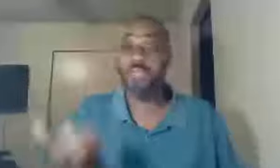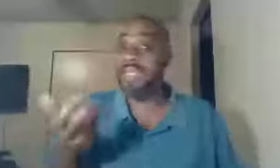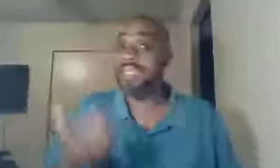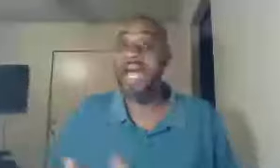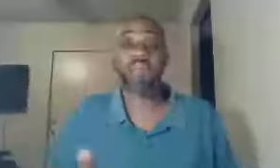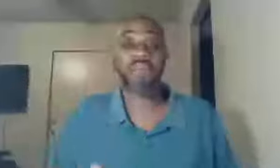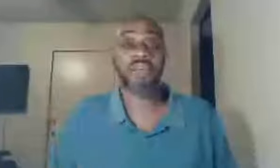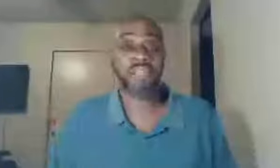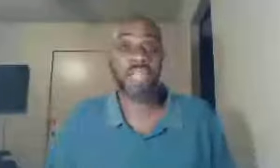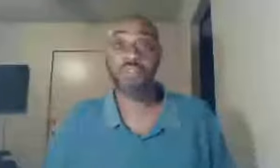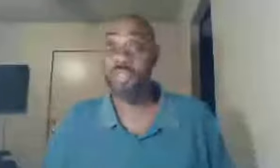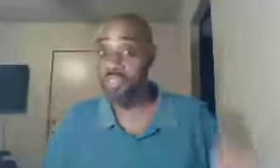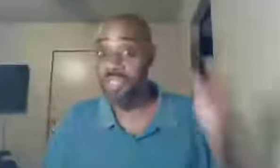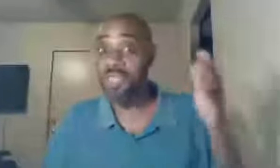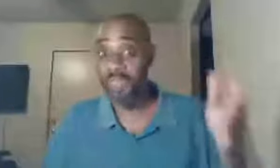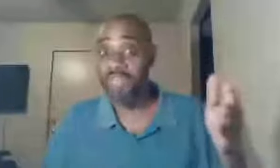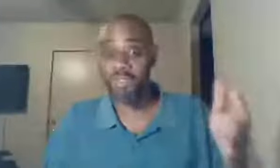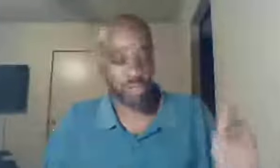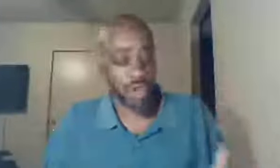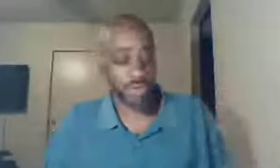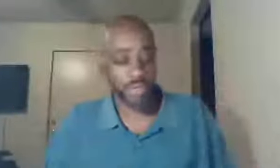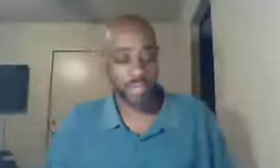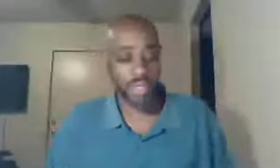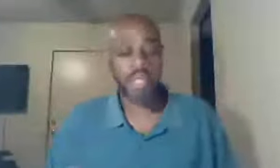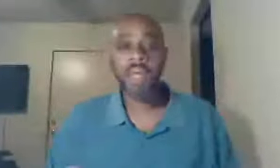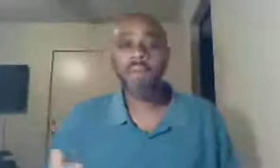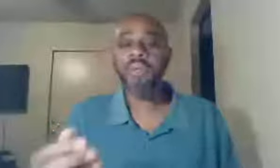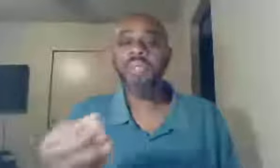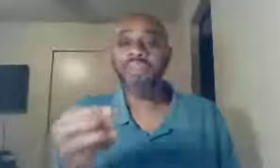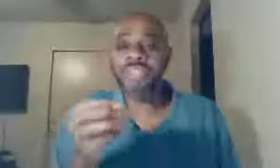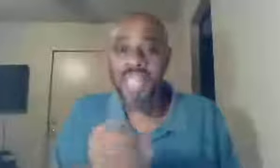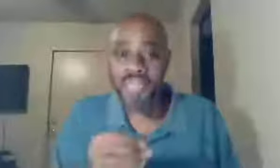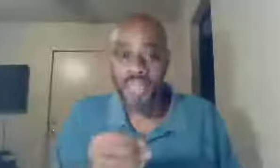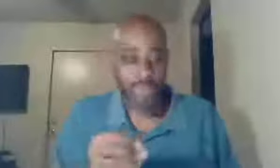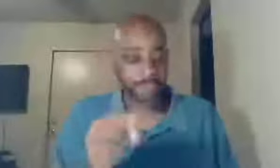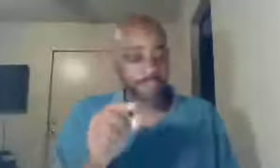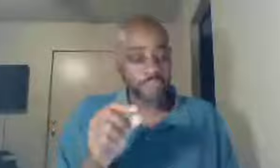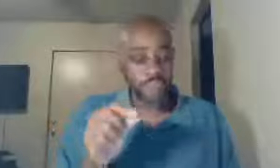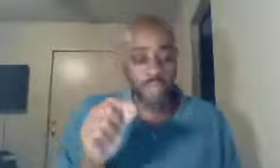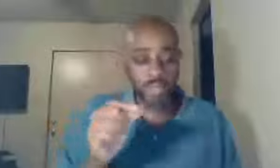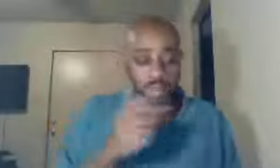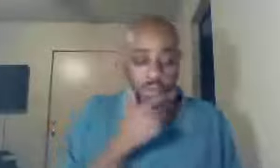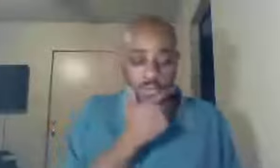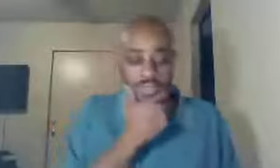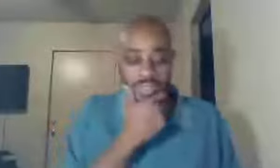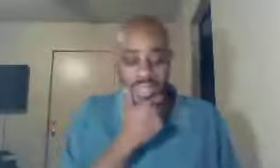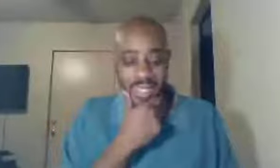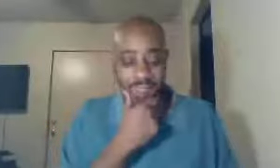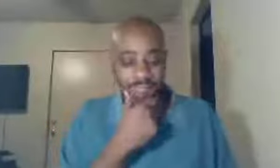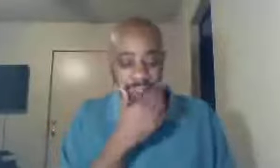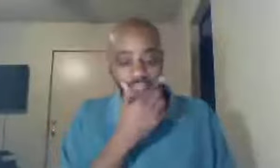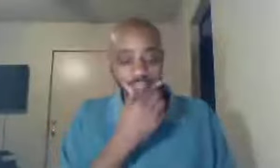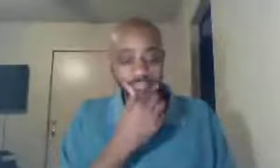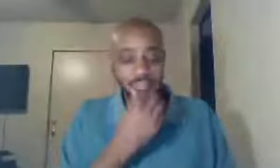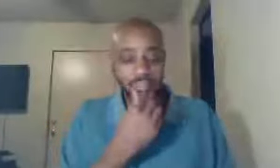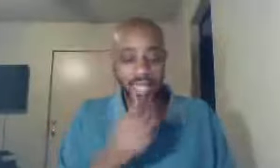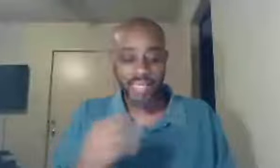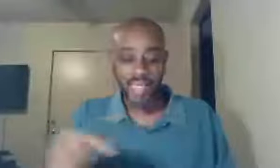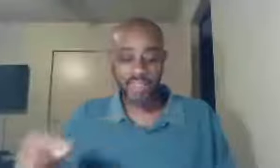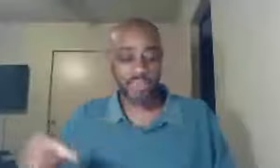and he died for our sins, which is the place, to start by the way, but we don't stay there, so what is Paul saying, again this